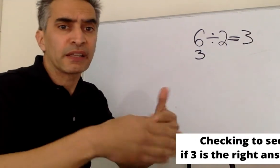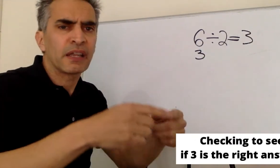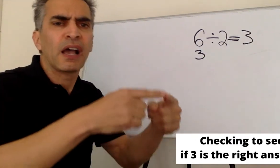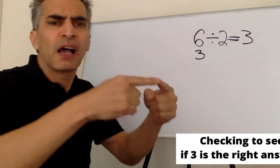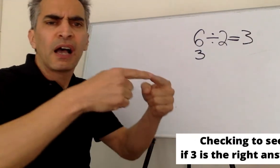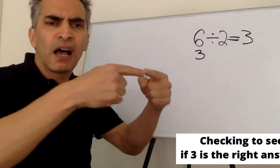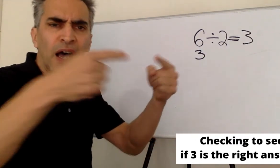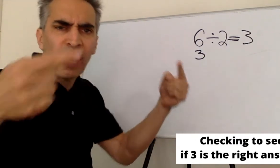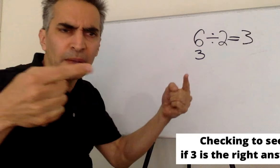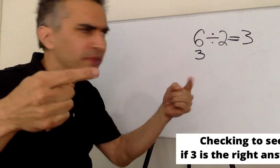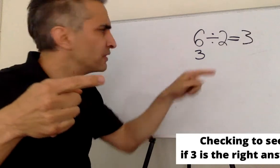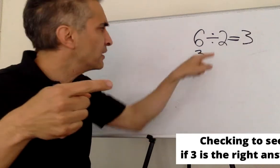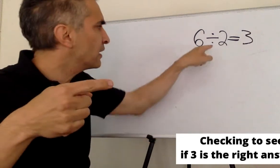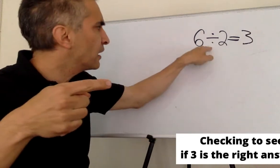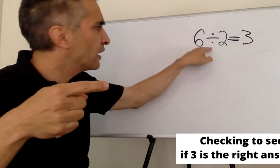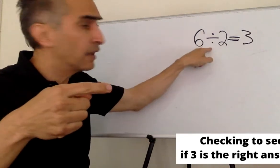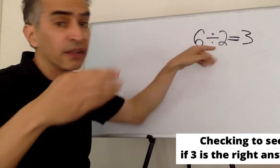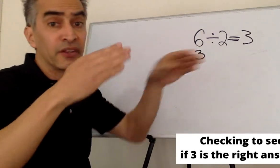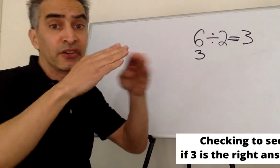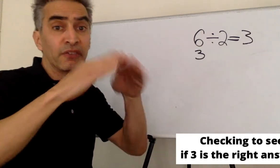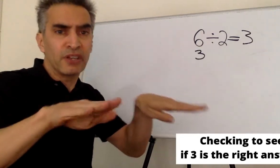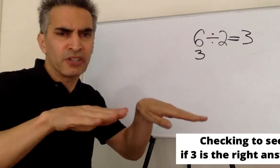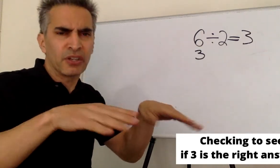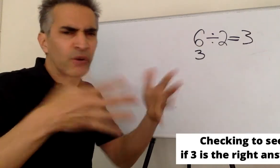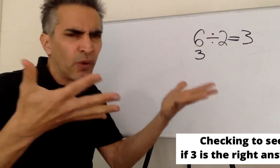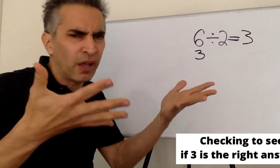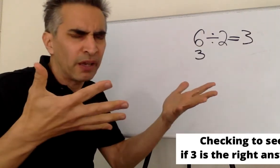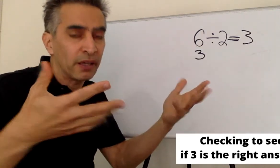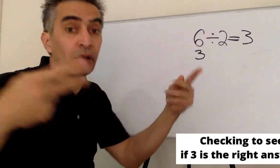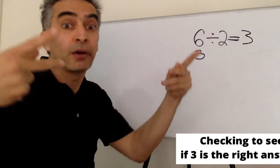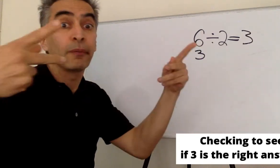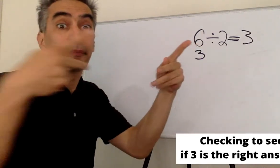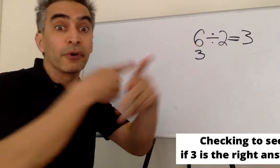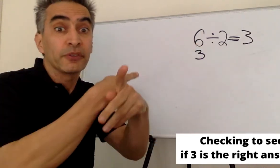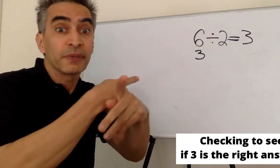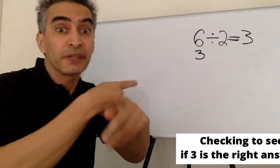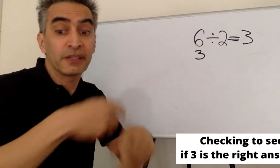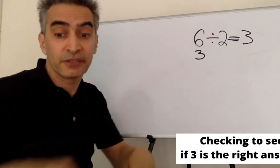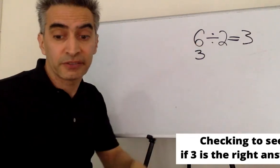Next, the opposite of division is multiplication.